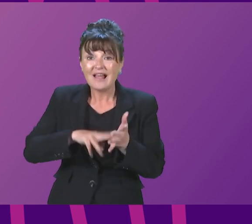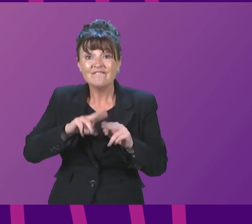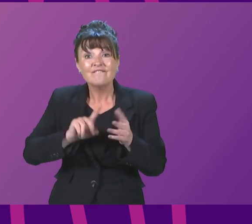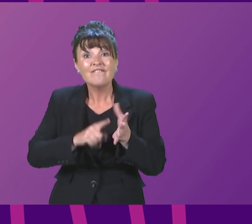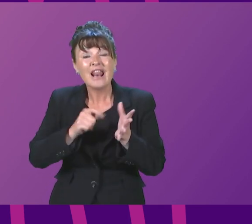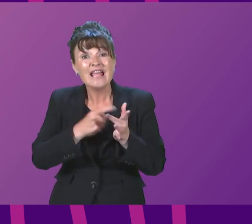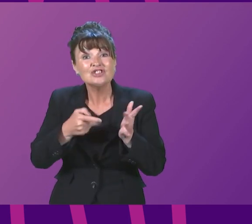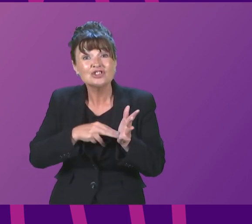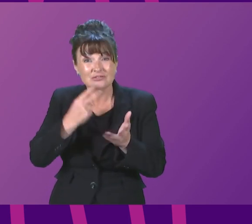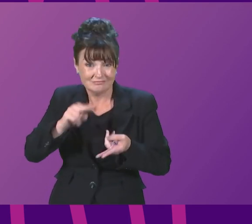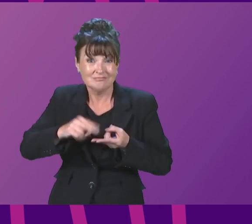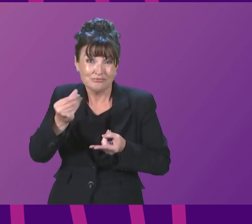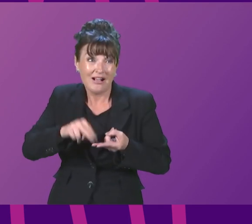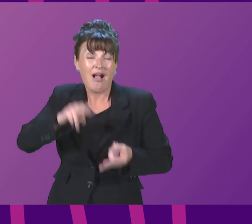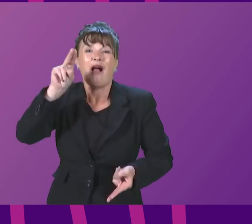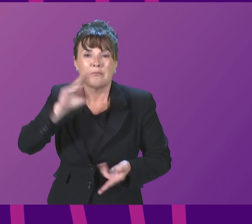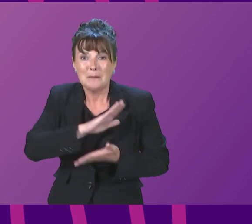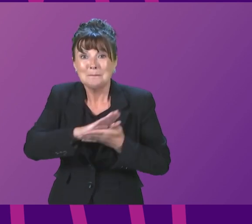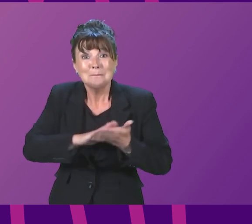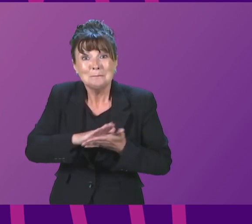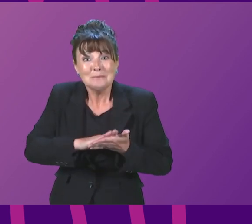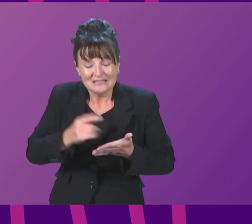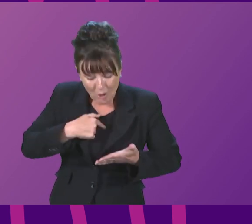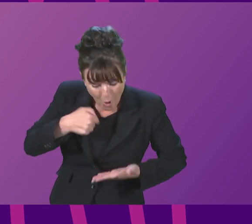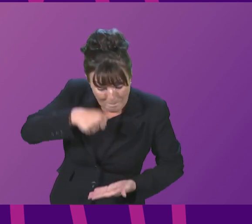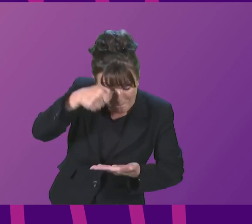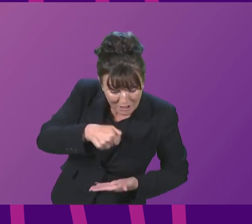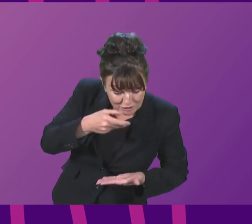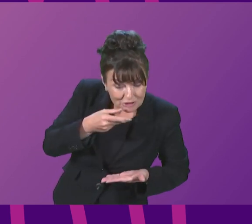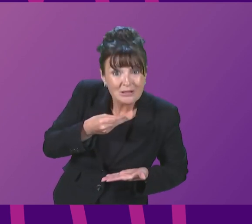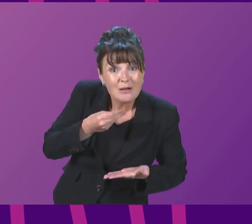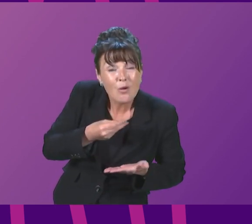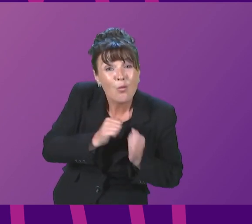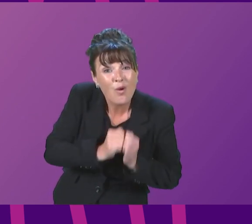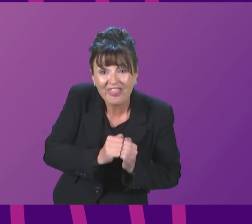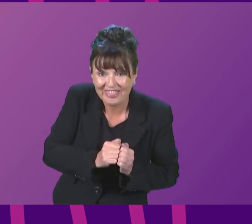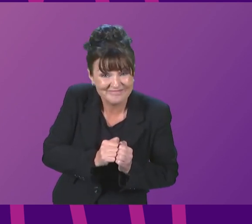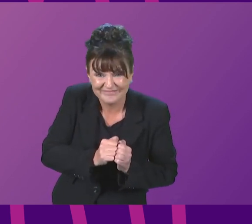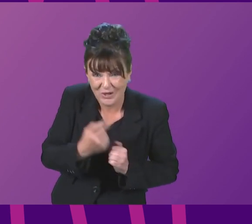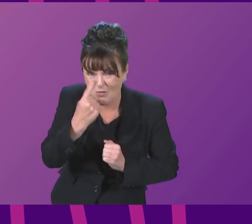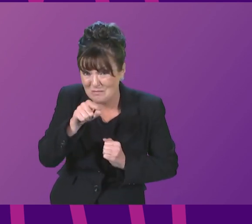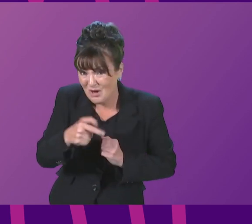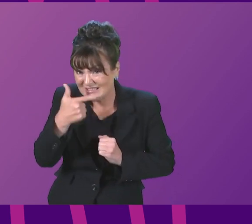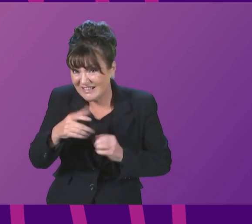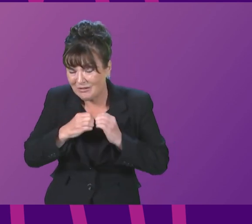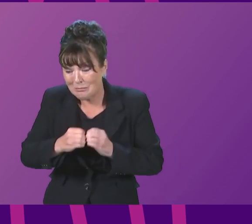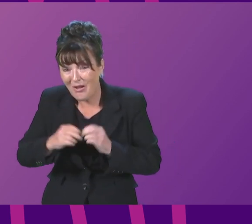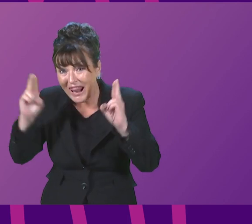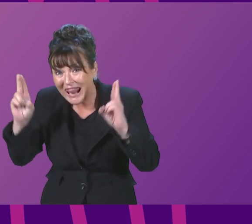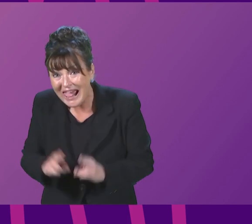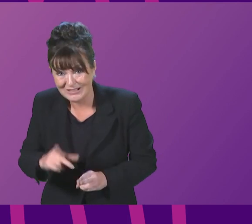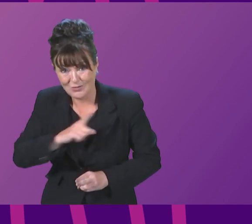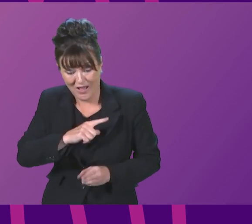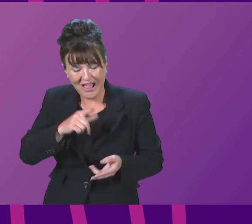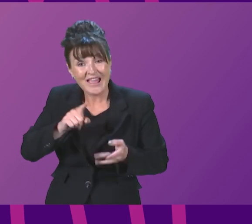billion less than it was when we published it. So the other thing we need to see the new Prime Minister do is increase funding for